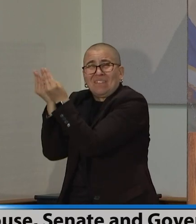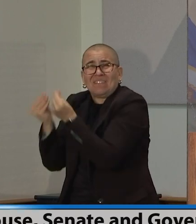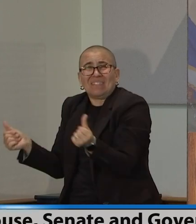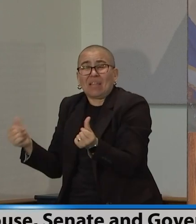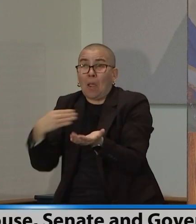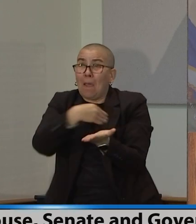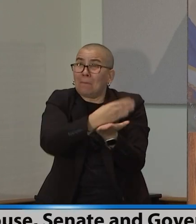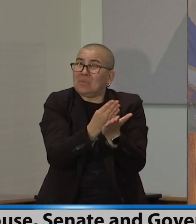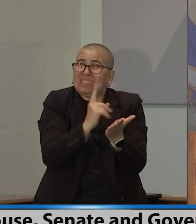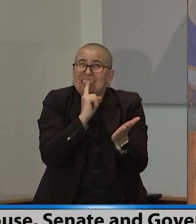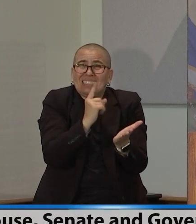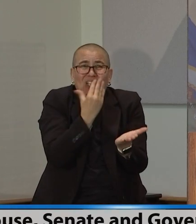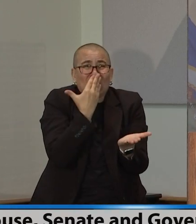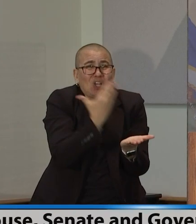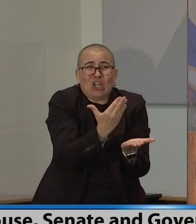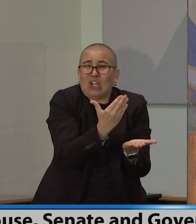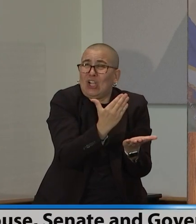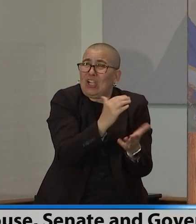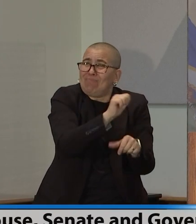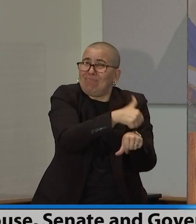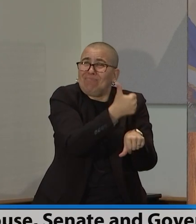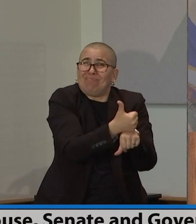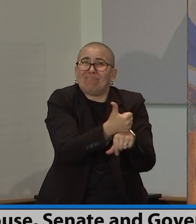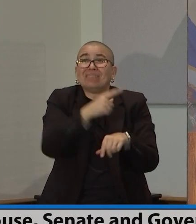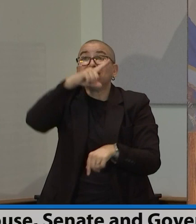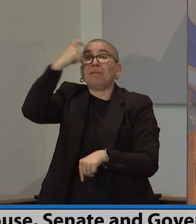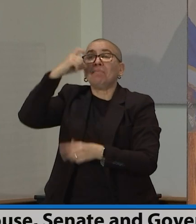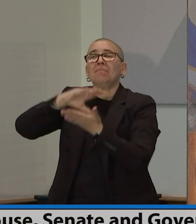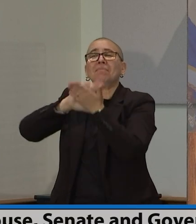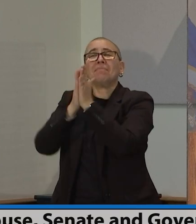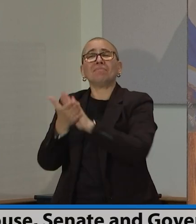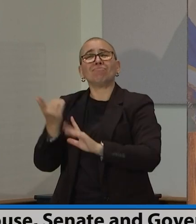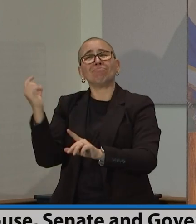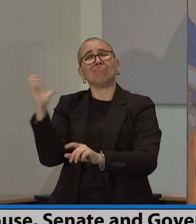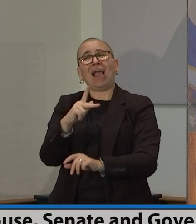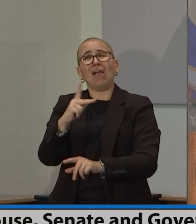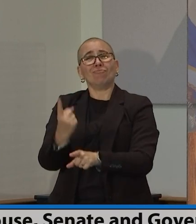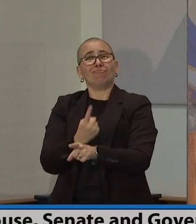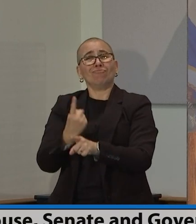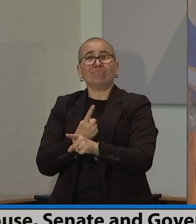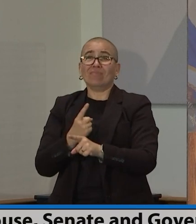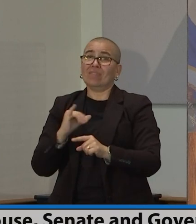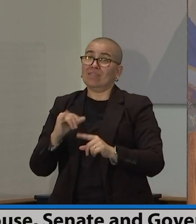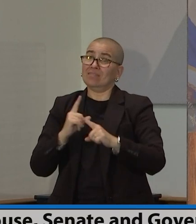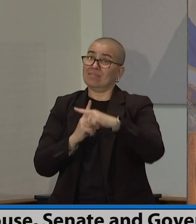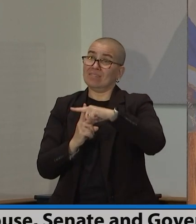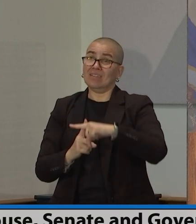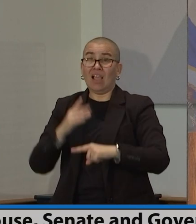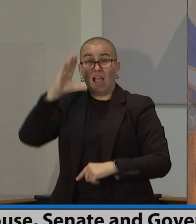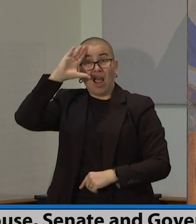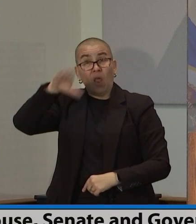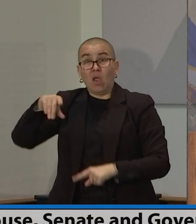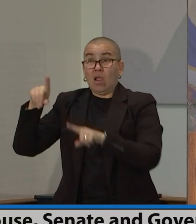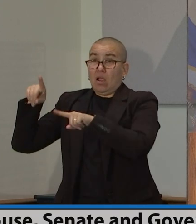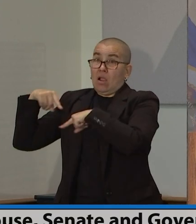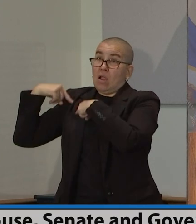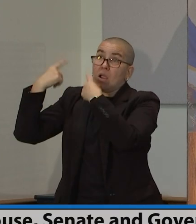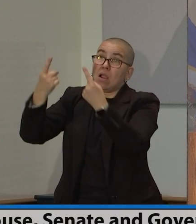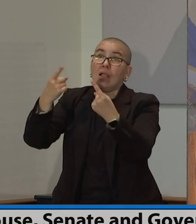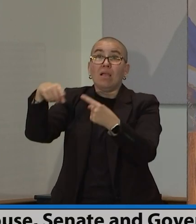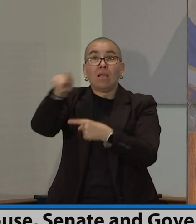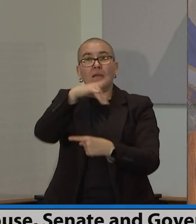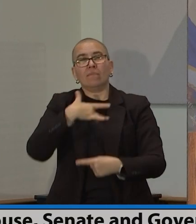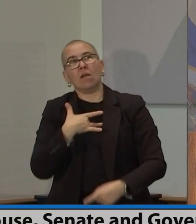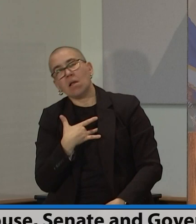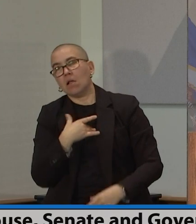All of those things are positive. There's just been a lot of naysaying, a lot of what we can't do, a lot of division. Here in Minnesota, we said these are things